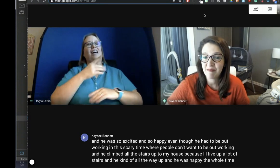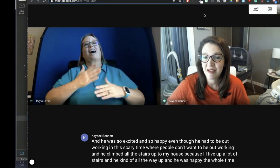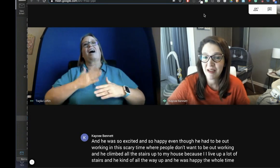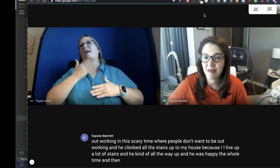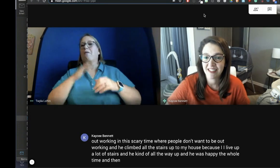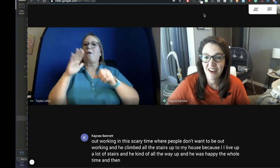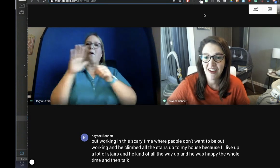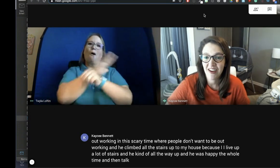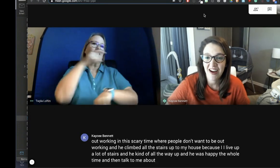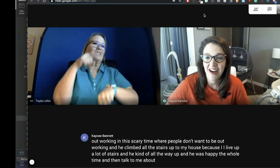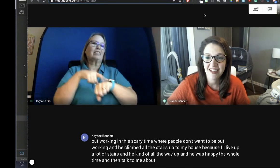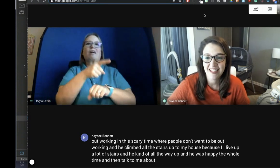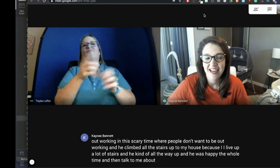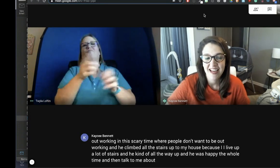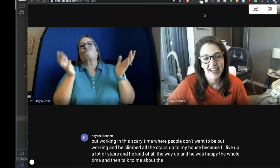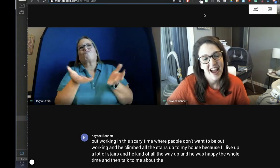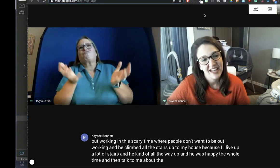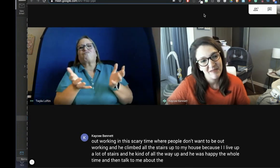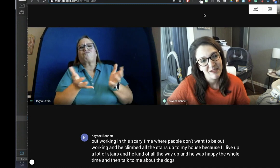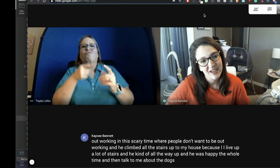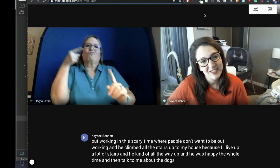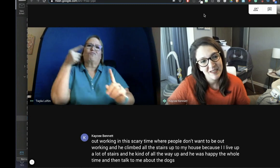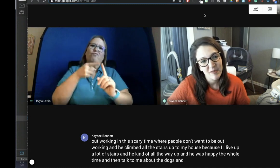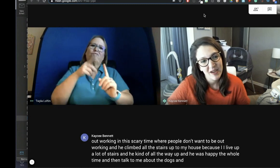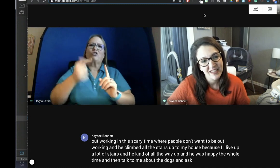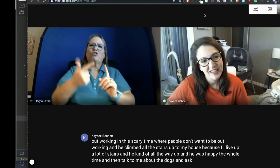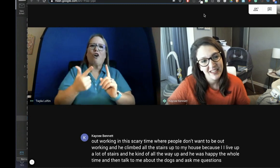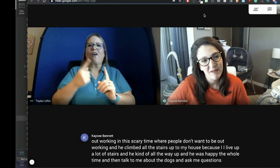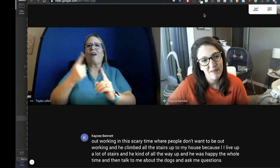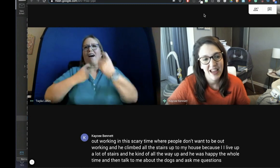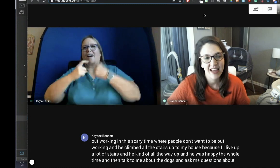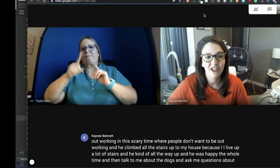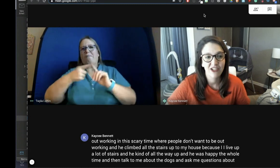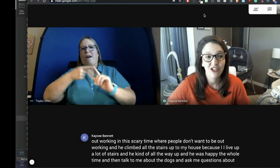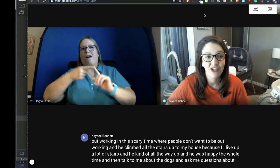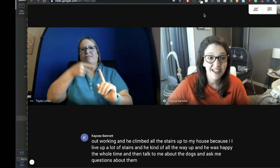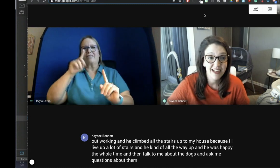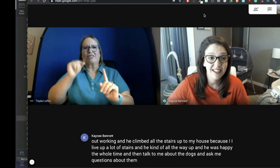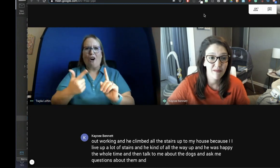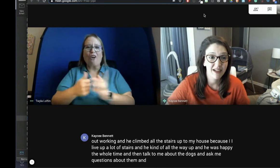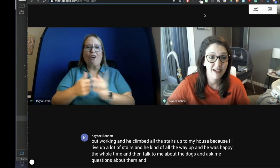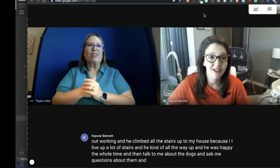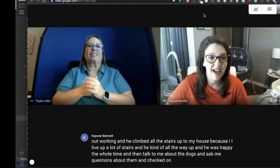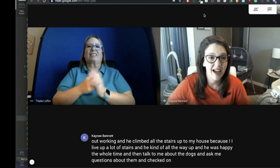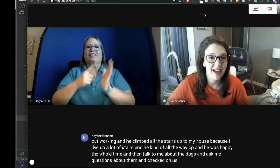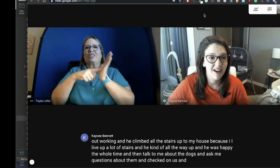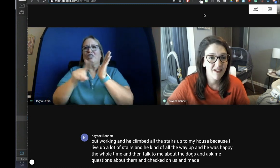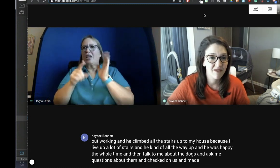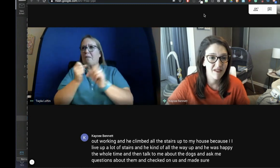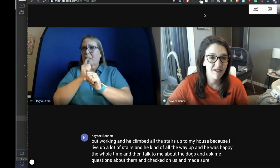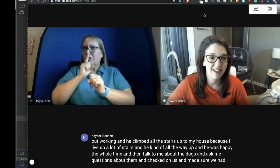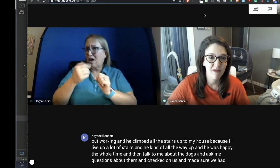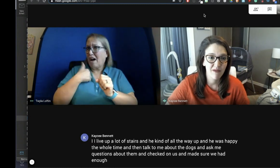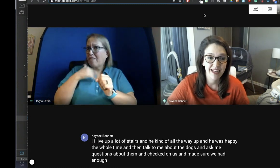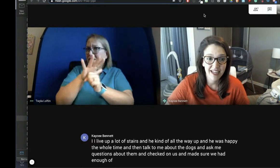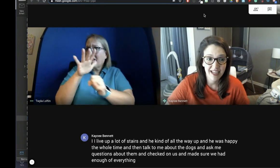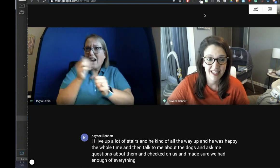me about the dogs, asked me questions about them and checked on us and made sure we had enough of everything we needed in the